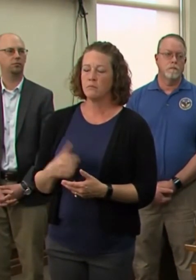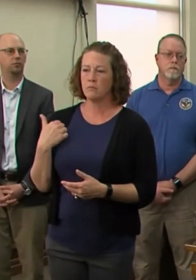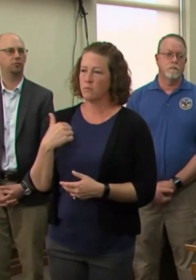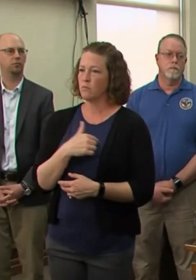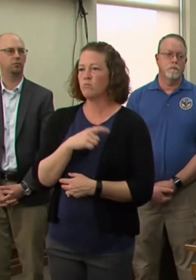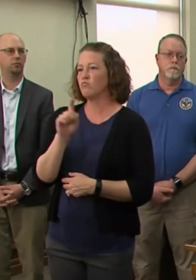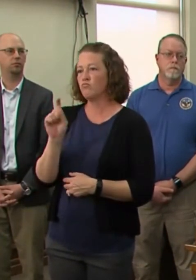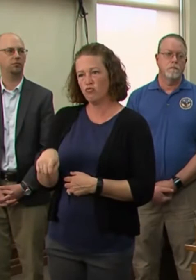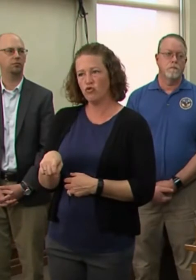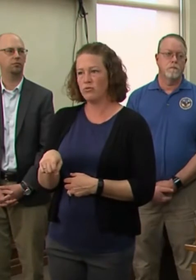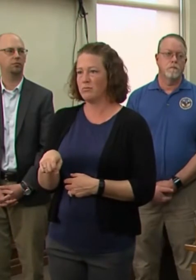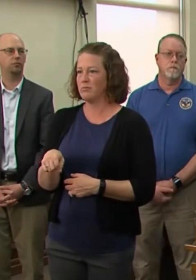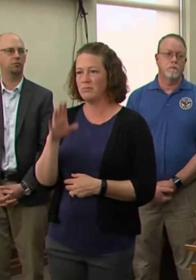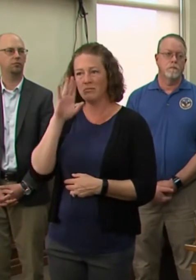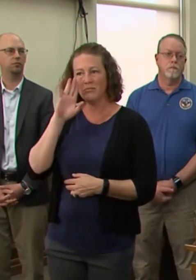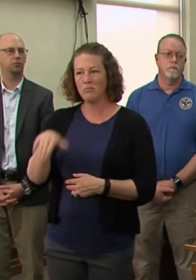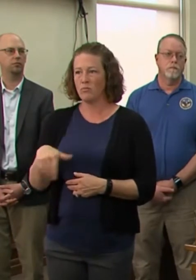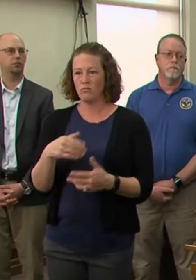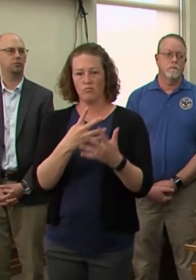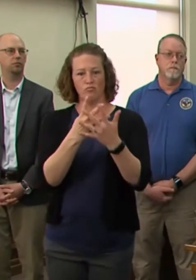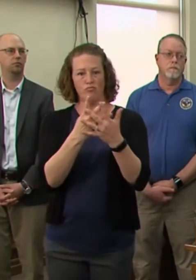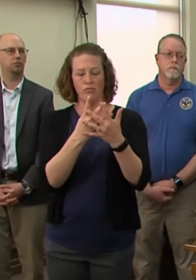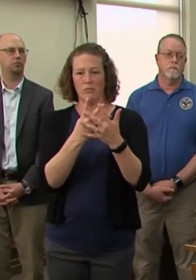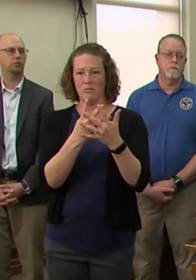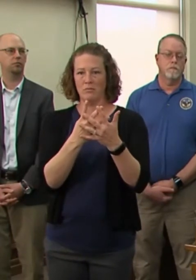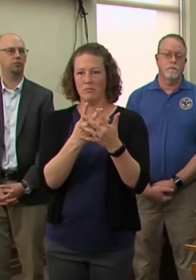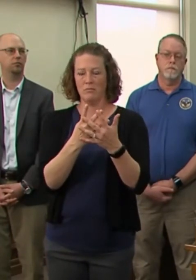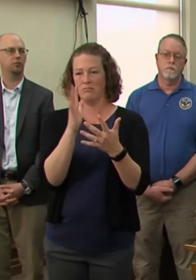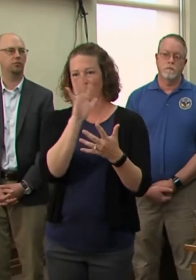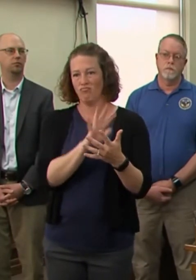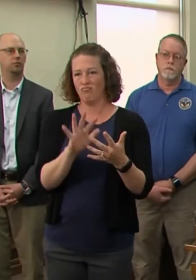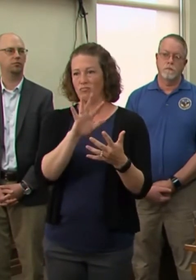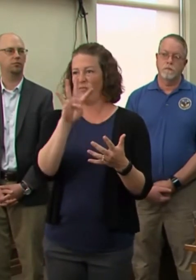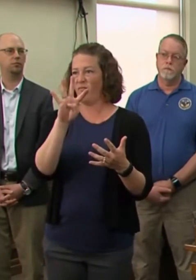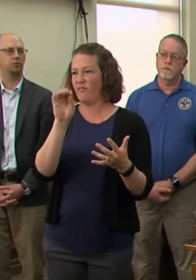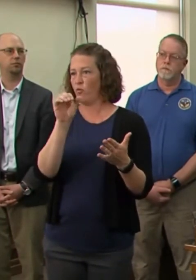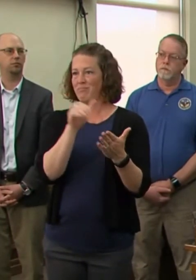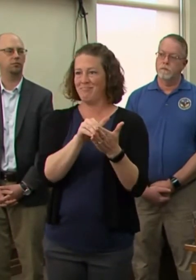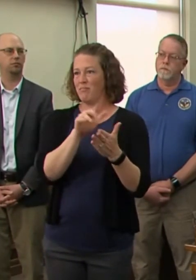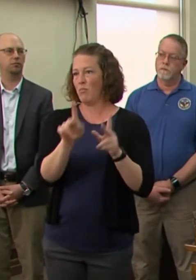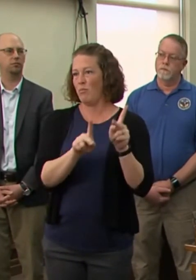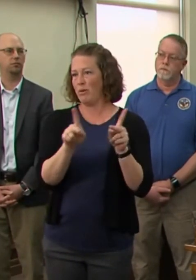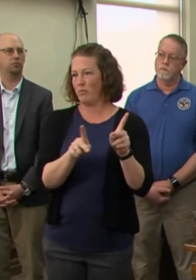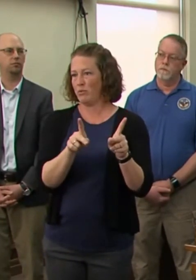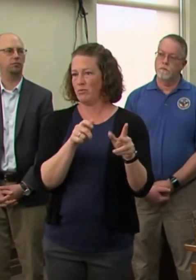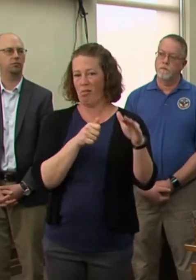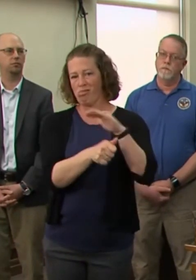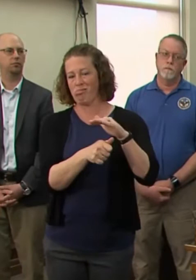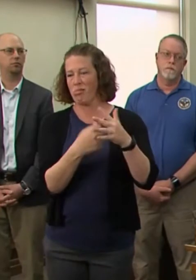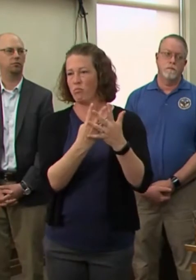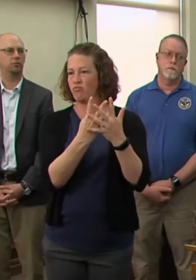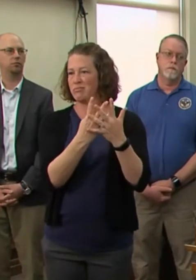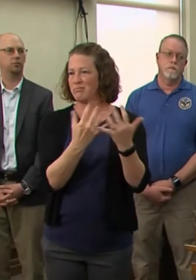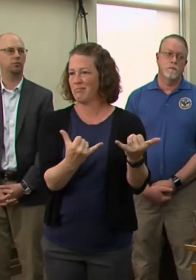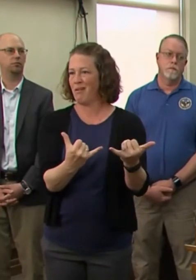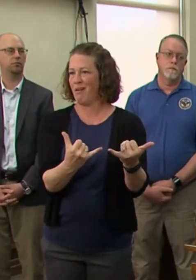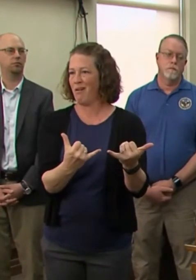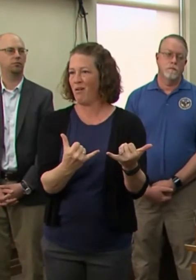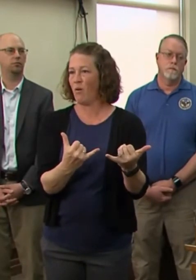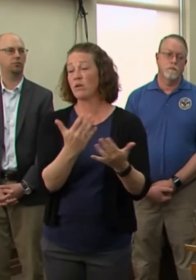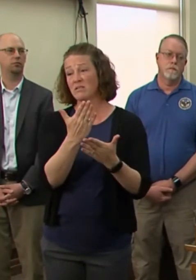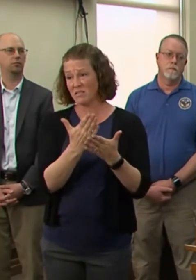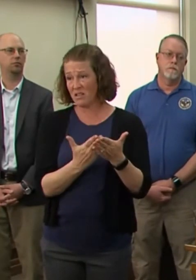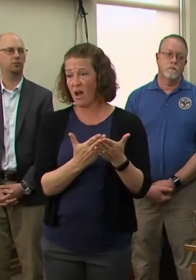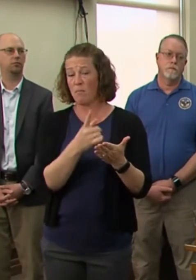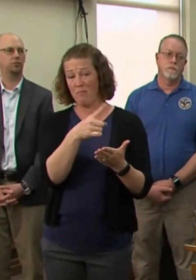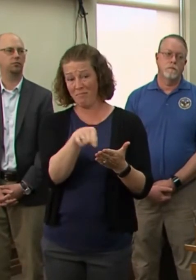something about the nearly 40,000 prisoners that we have in the state of Illinois. Um, having said that there are some very dangerous people who